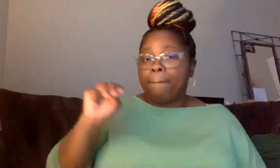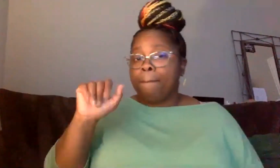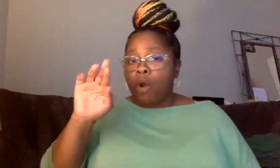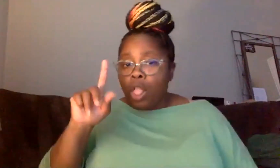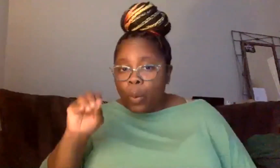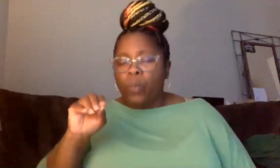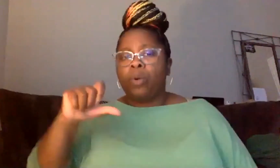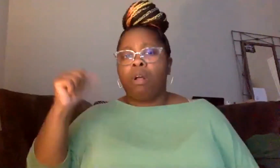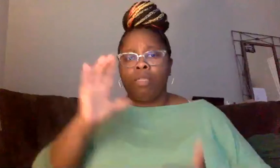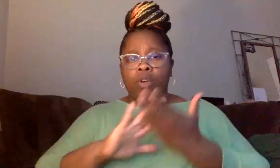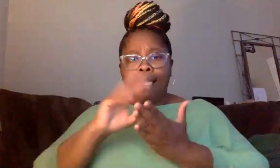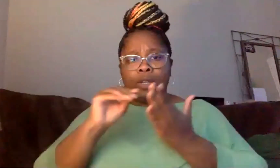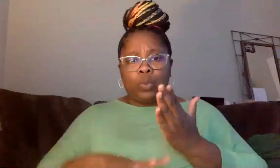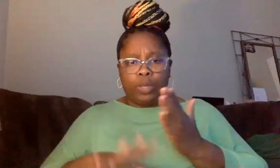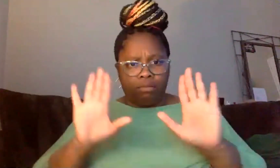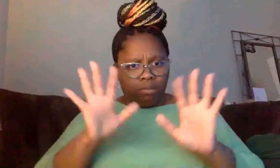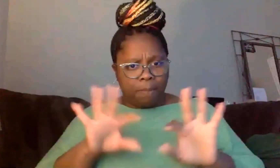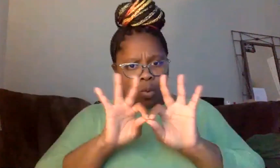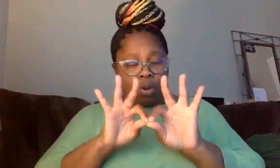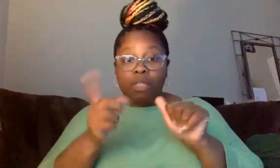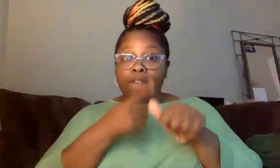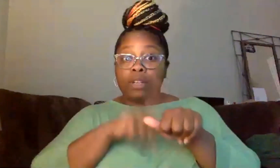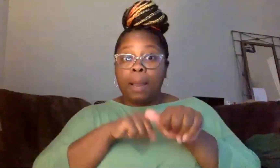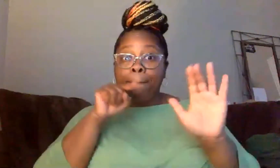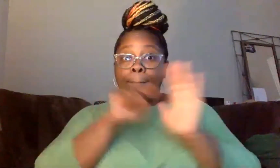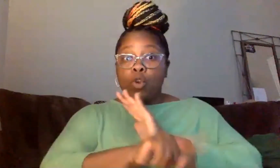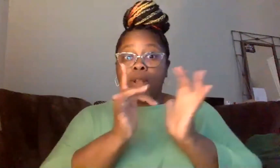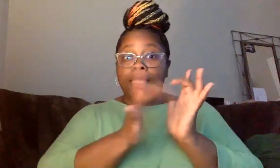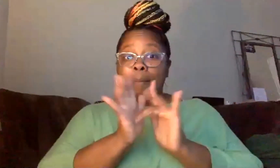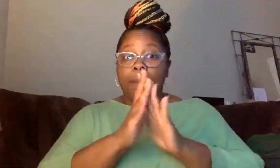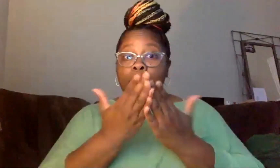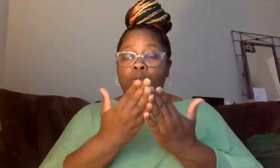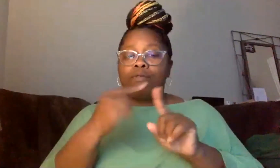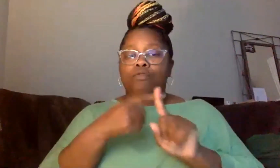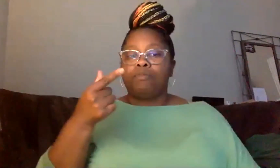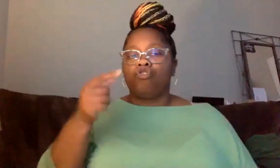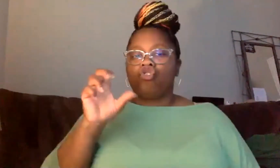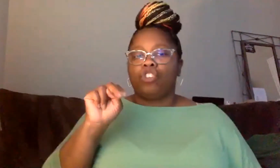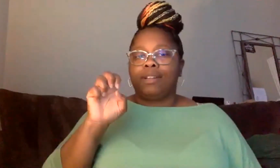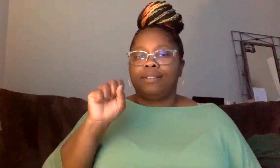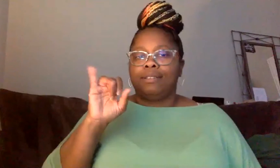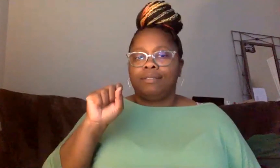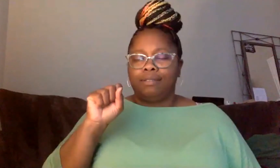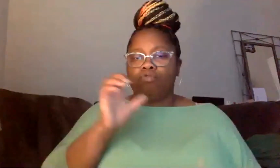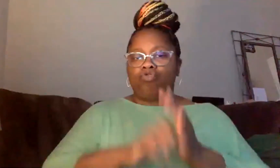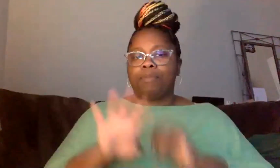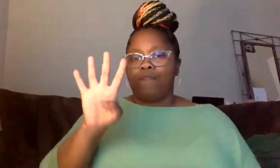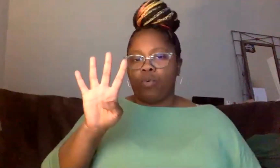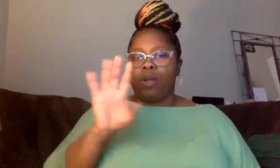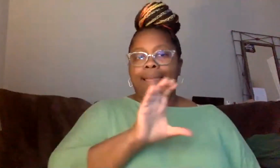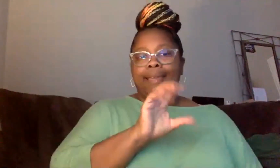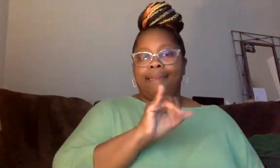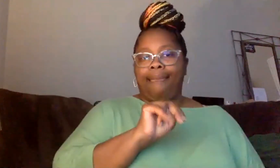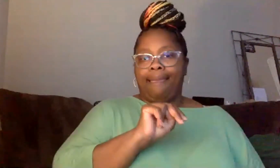important. The first murder in the Bible is Genesis chapter four, where Cain murders his